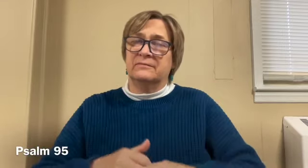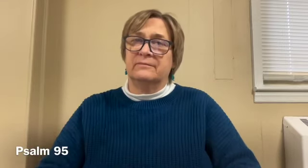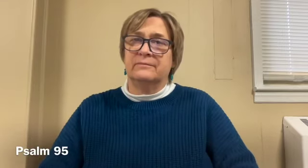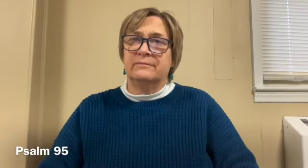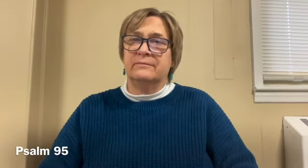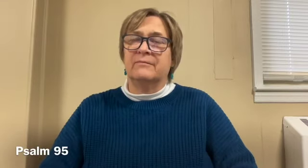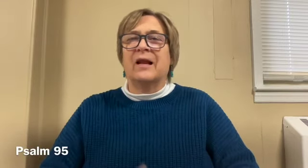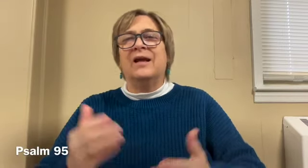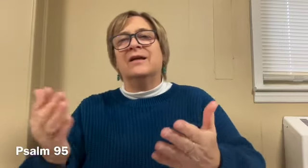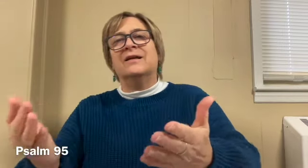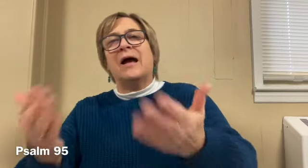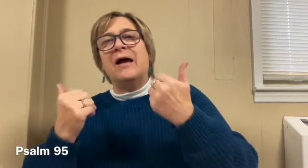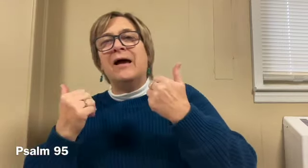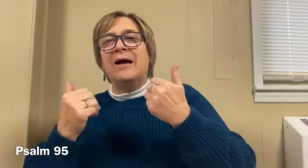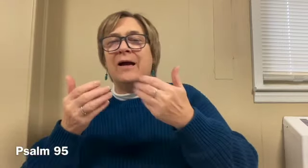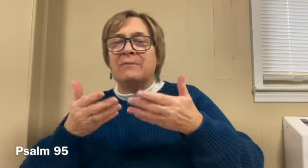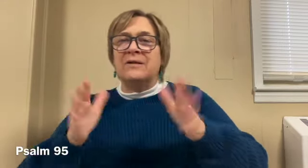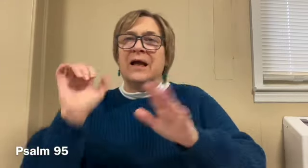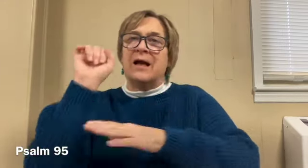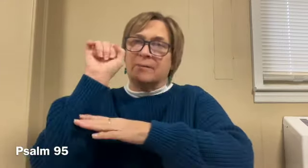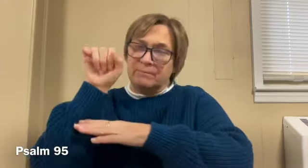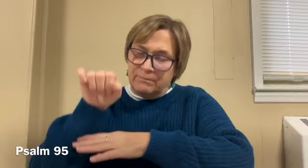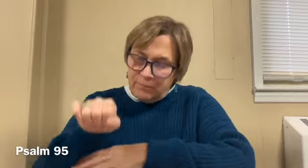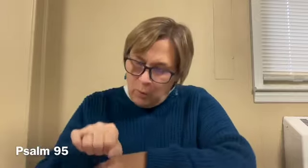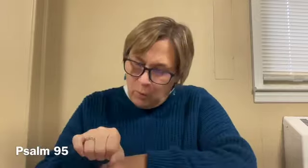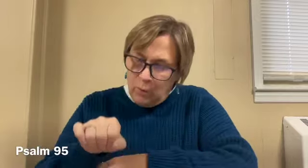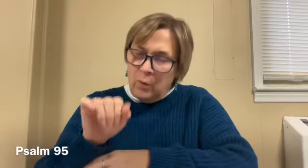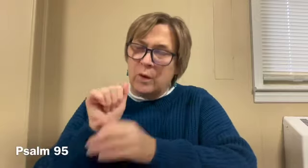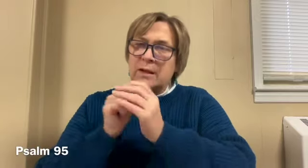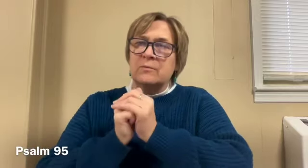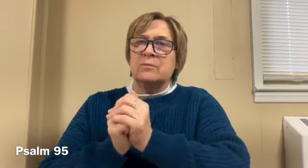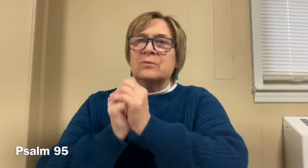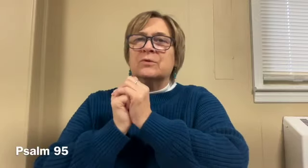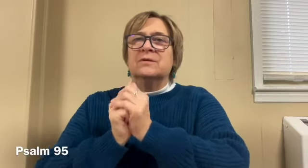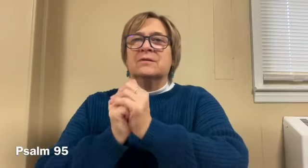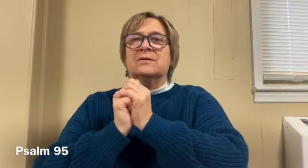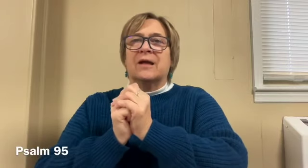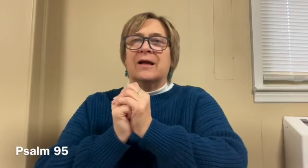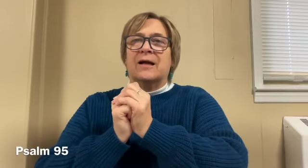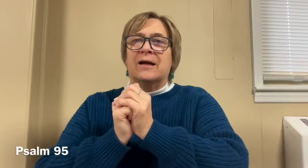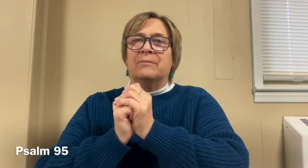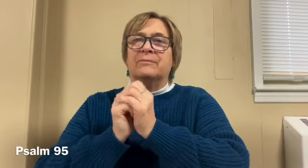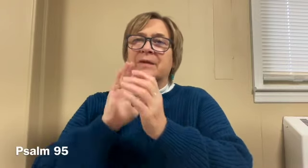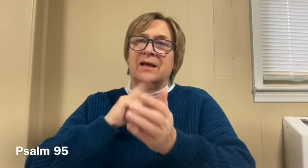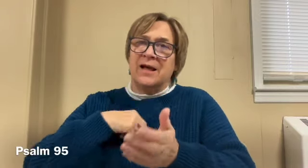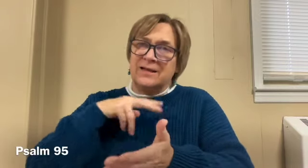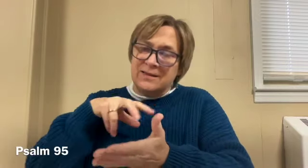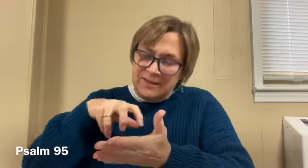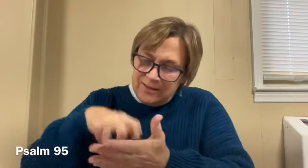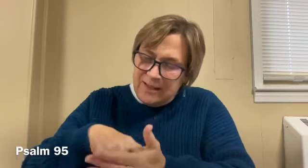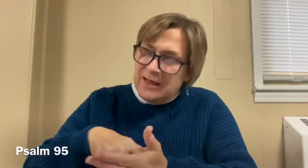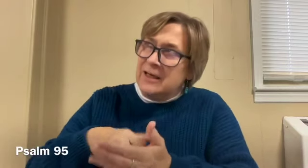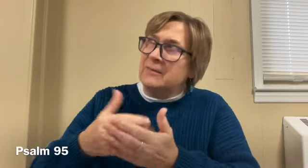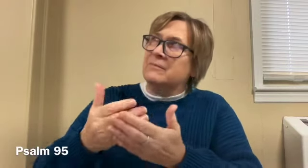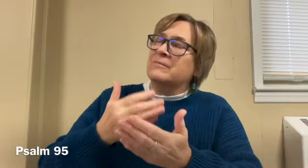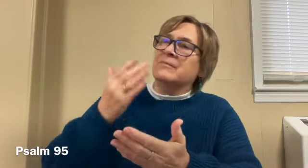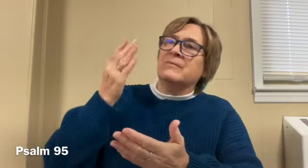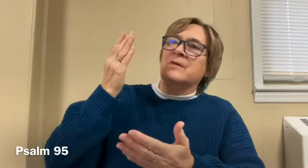come let us bow down and worship let us kneel before the Lord who made